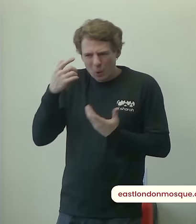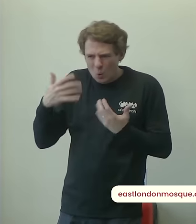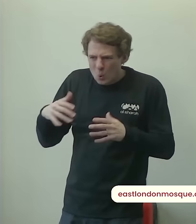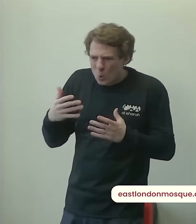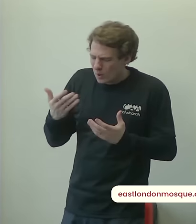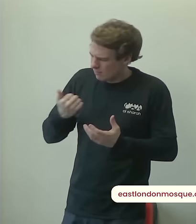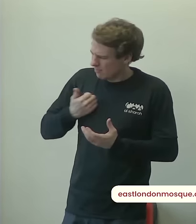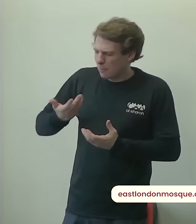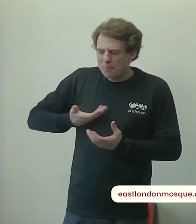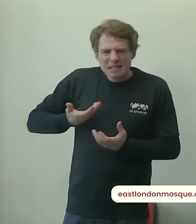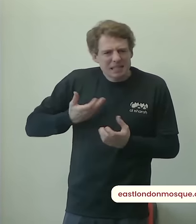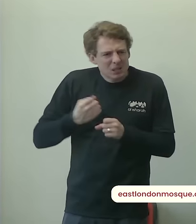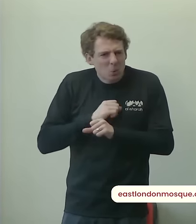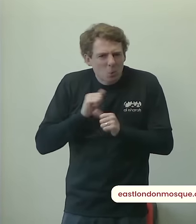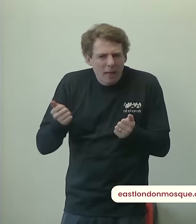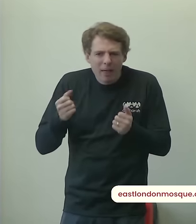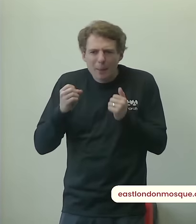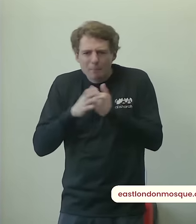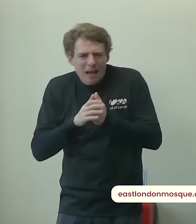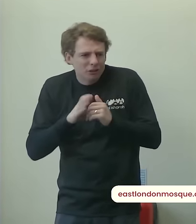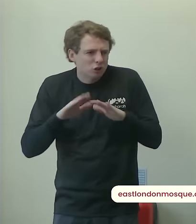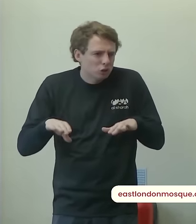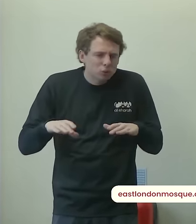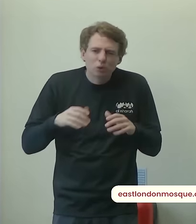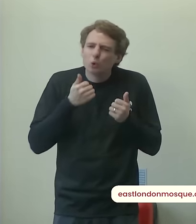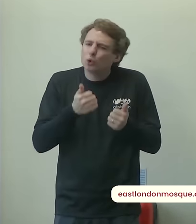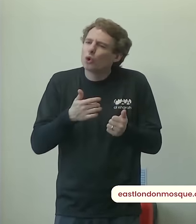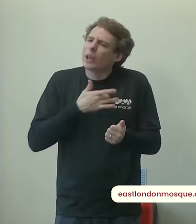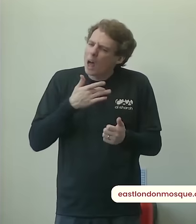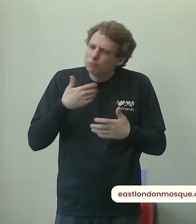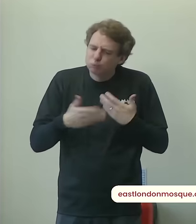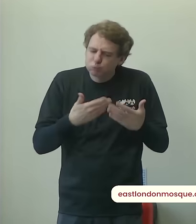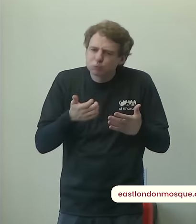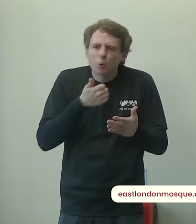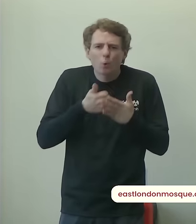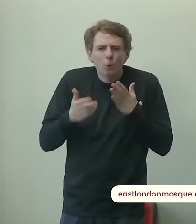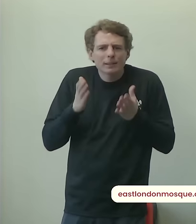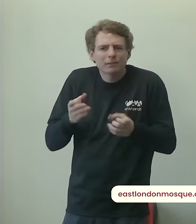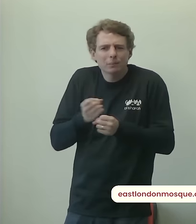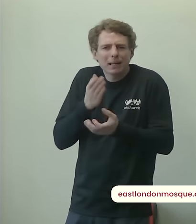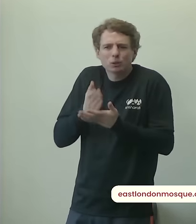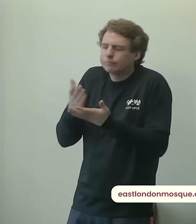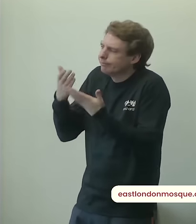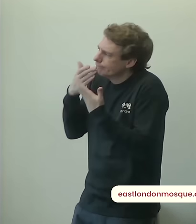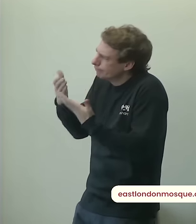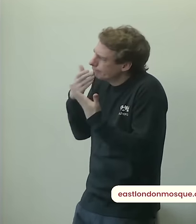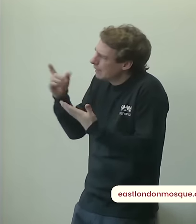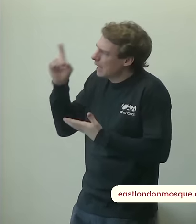did well i got my job i got married i have children i have this i have good health allah says did it humble you if it humbled you and brought you